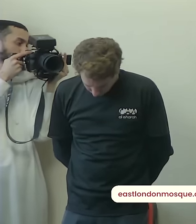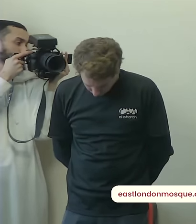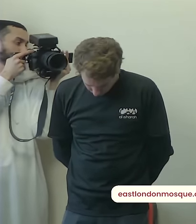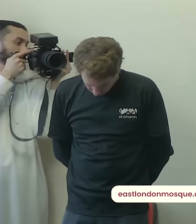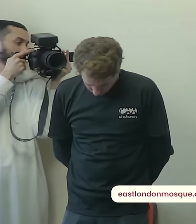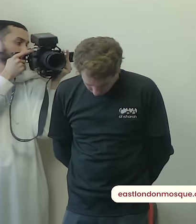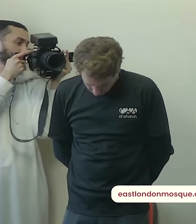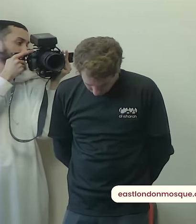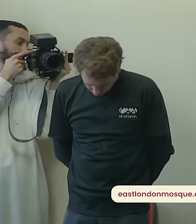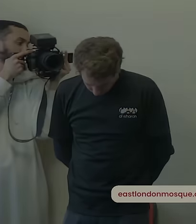innahu huwa al-ghafuru raheem